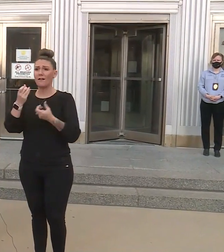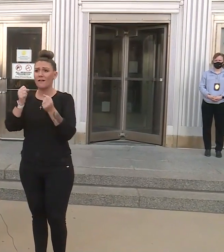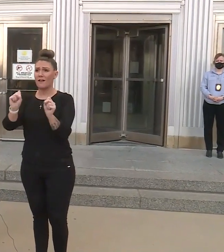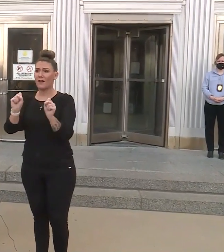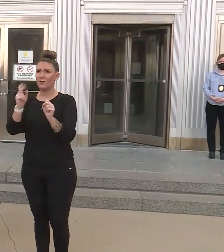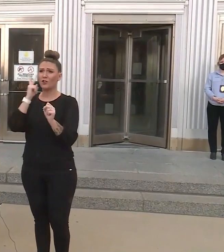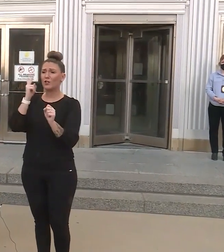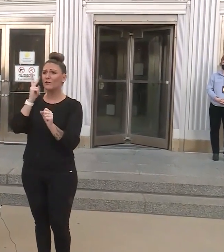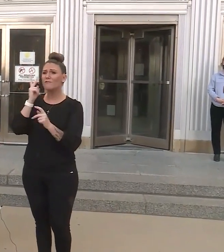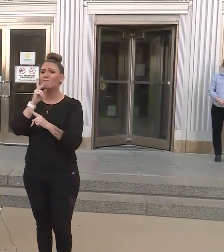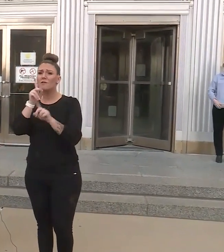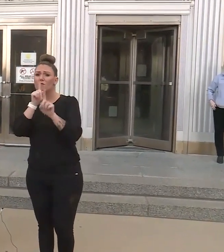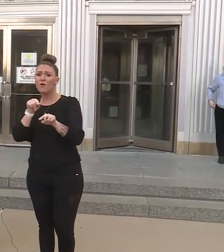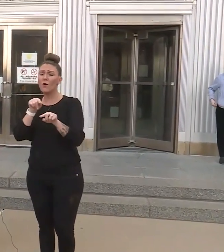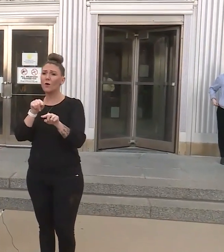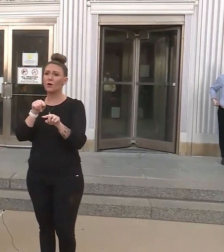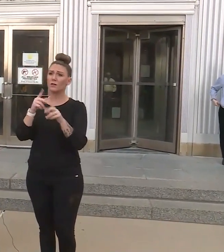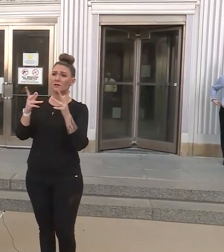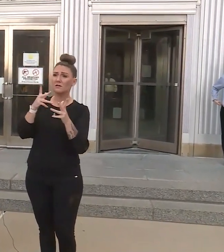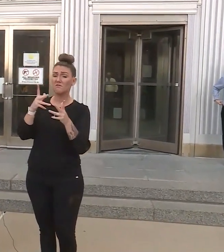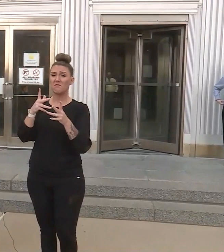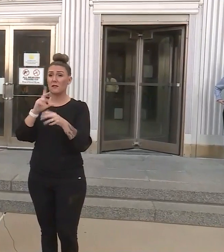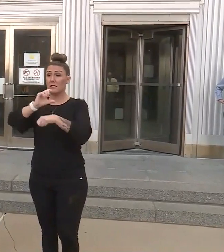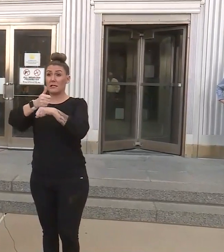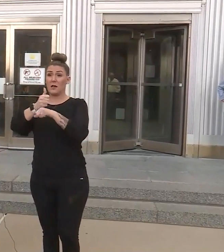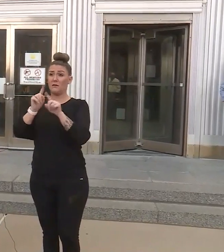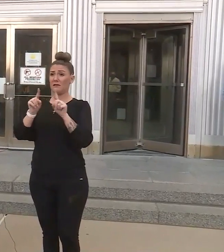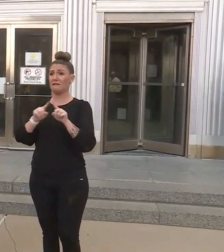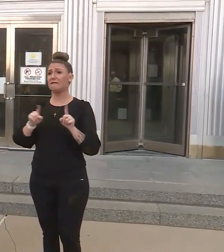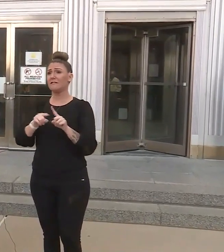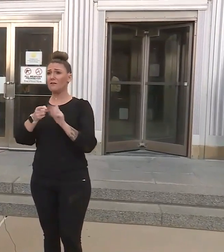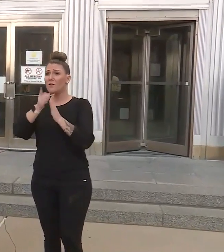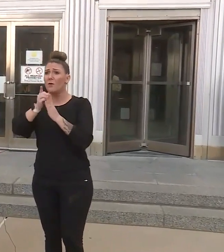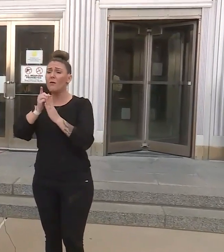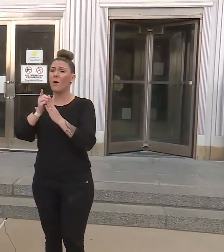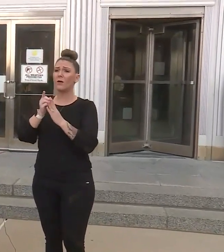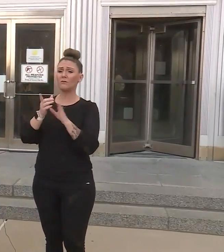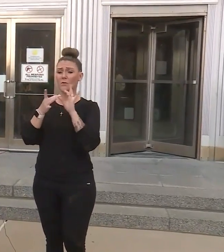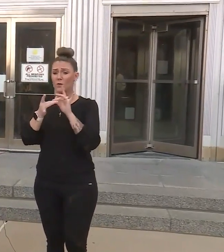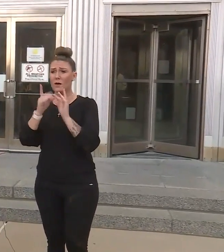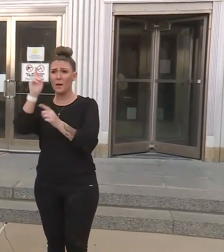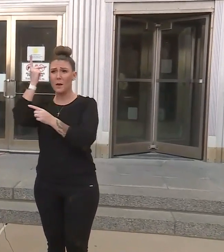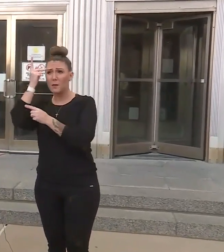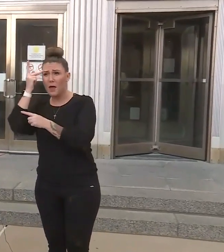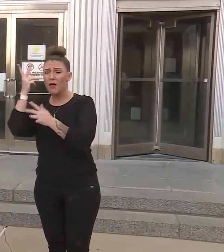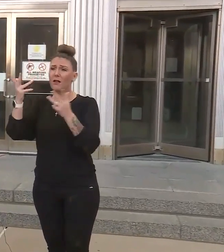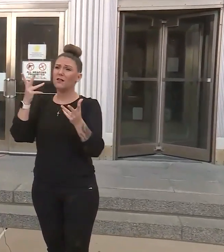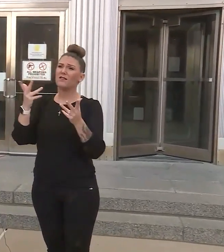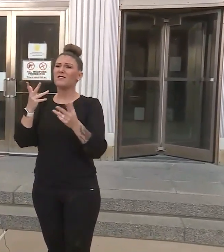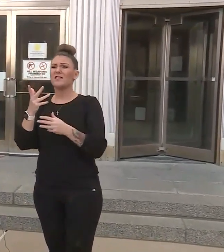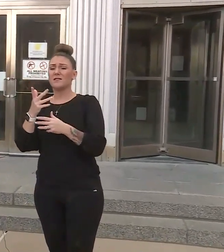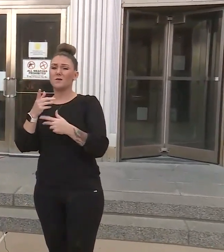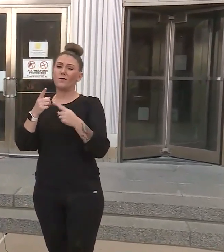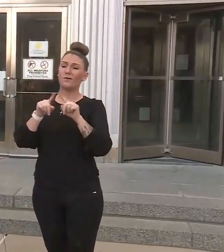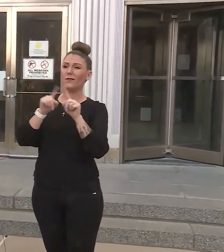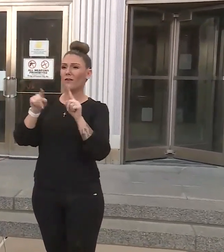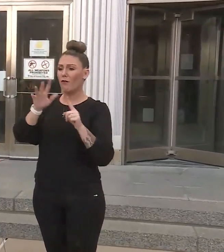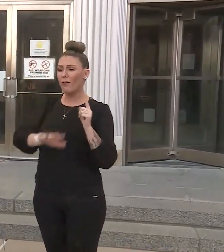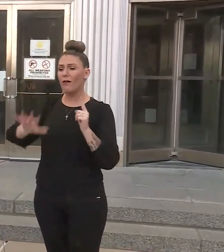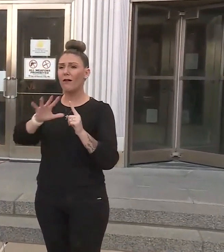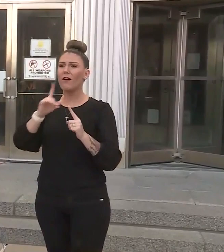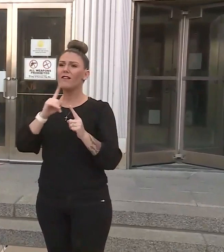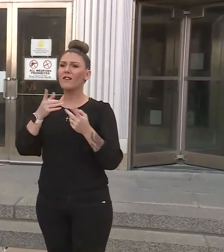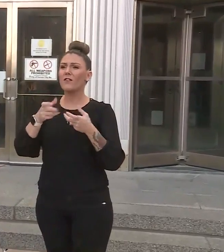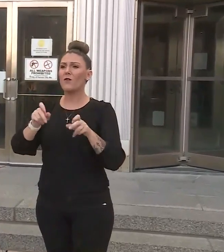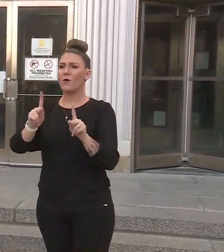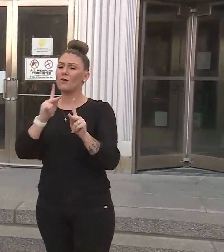You're seeing orders perhaps rolled out in different times. Some of that relates to political realities of different jurisdictions. I've had the opportunity to talk